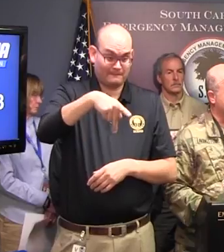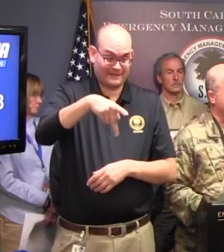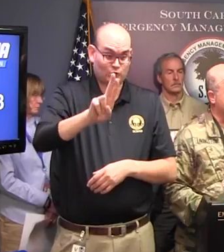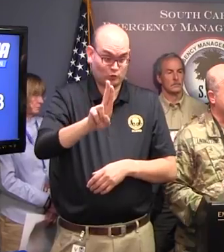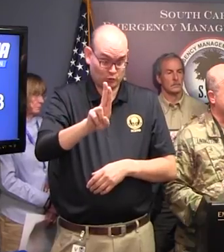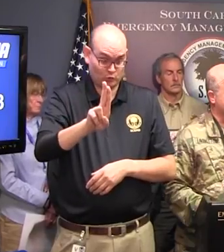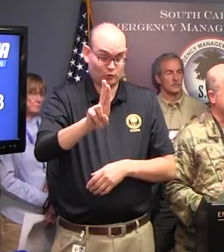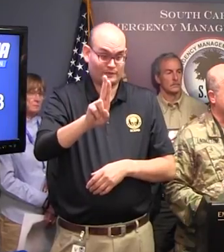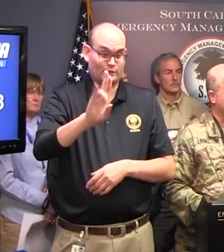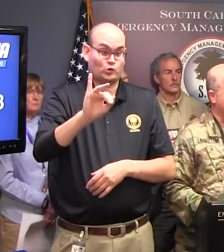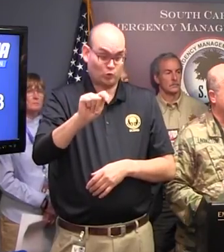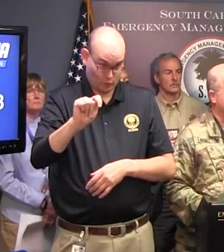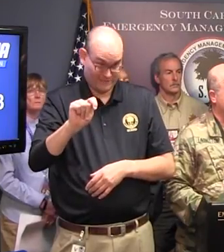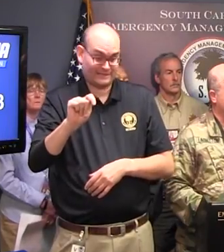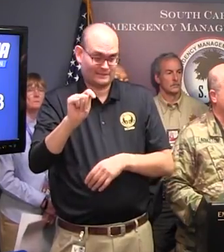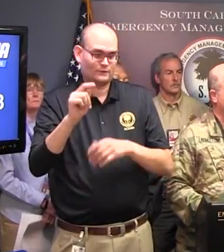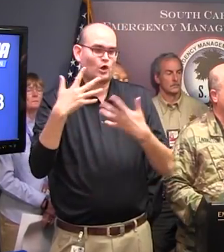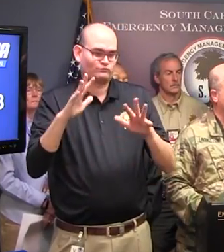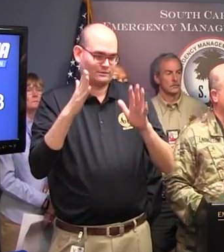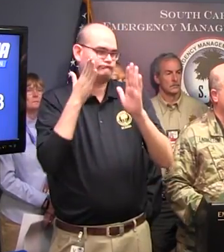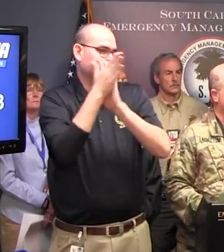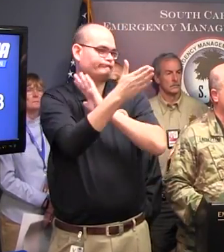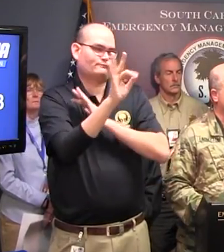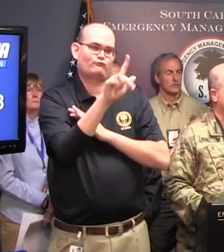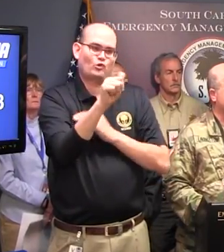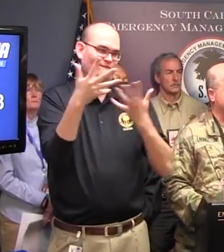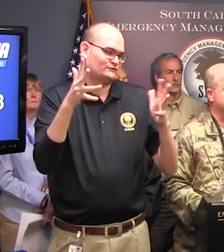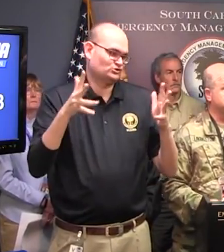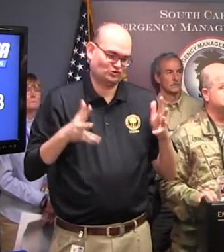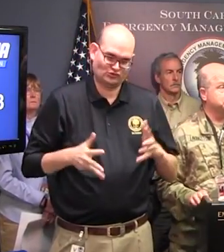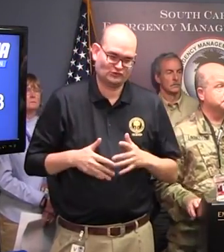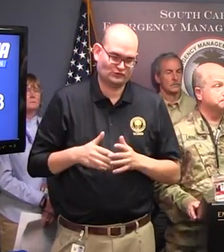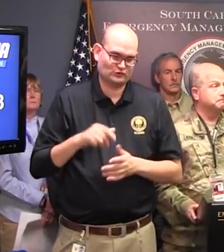infantry unit is deploying probably on Tuesday.